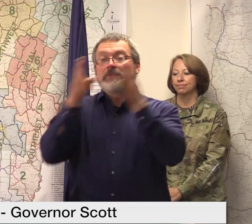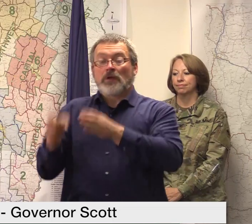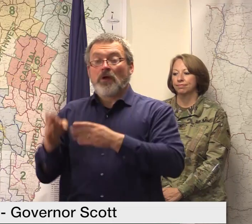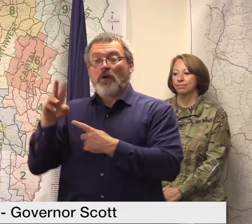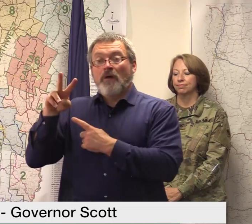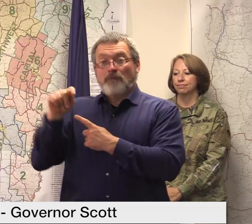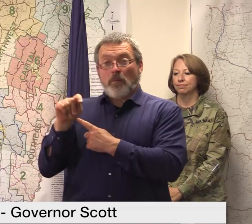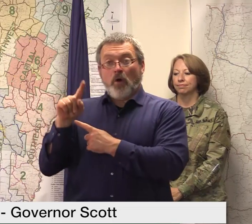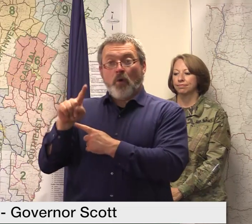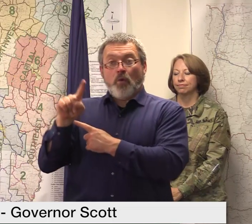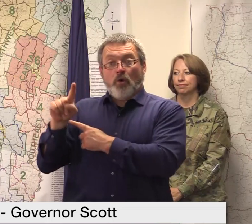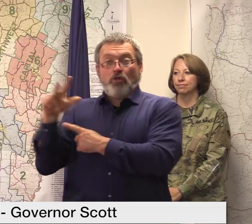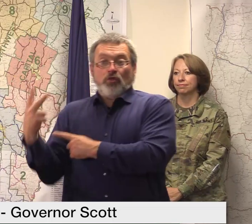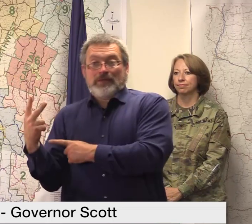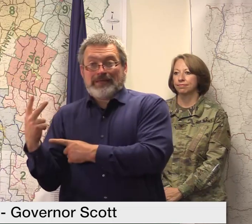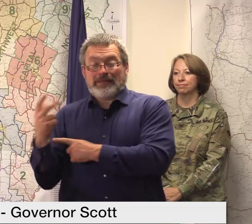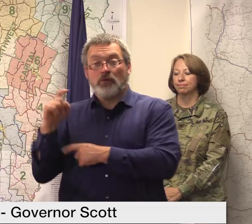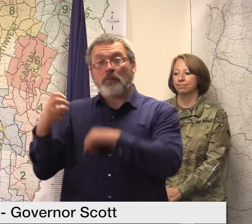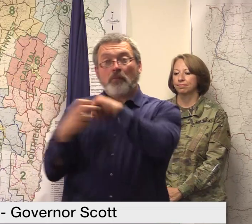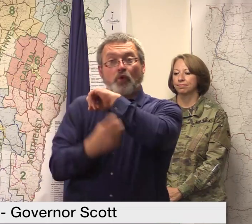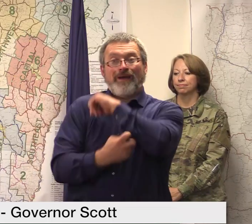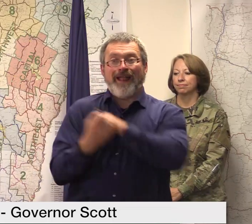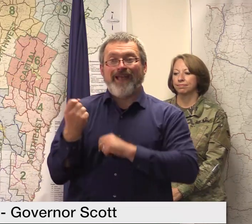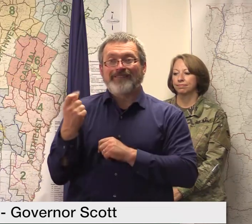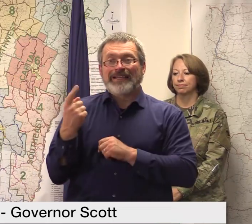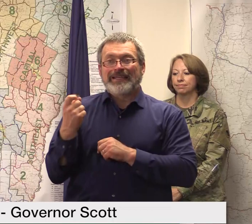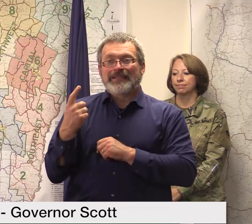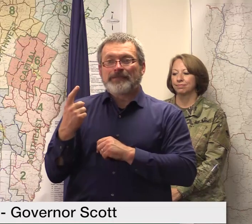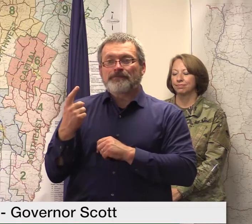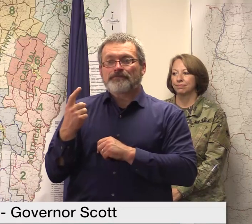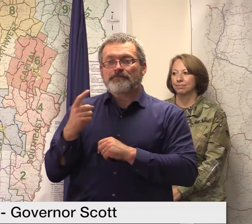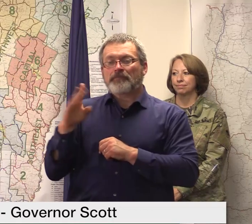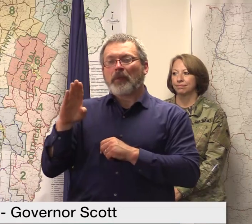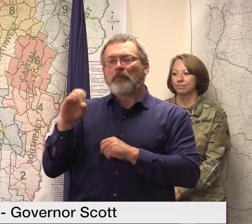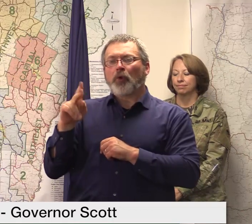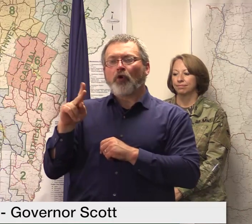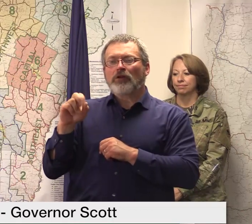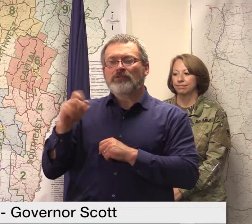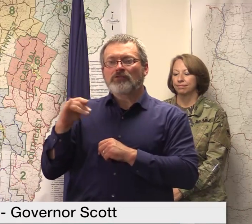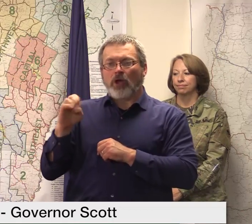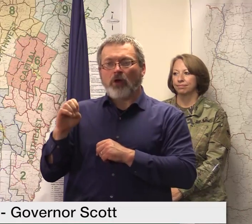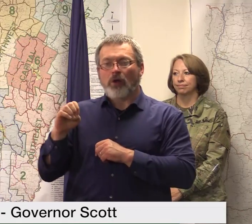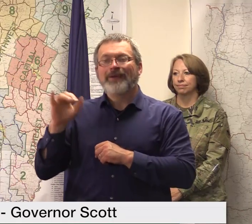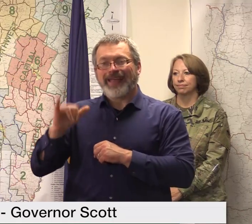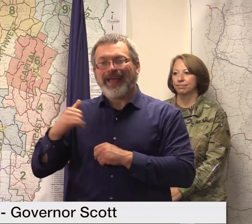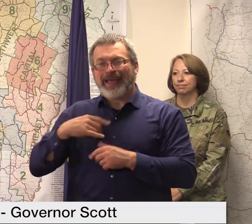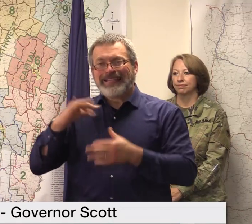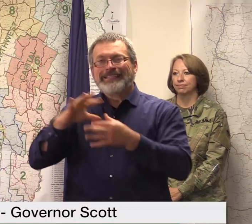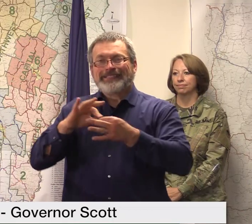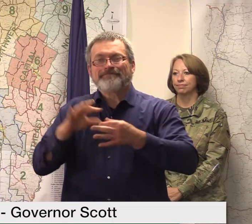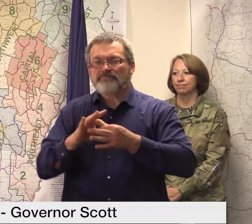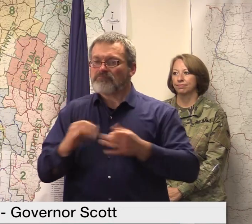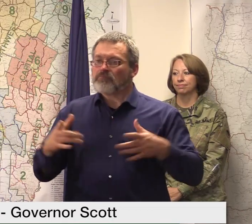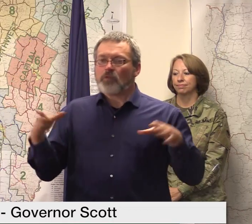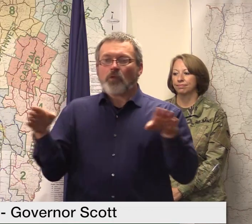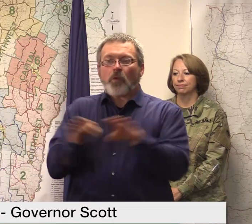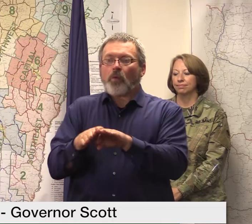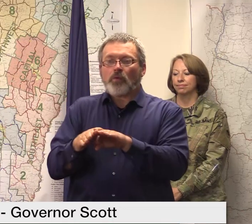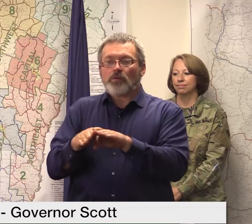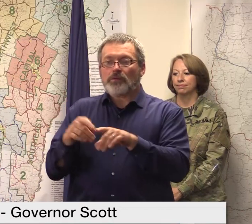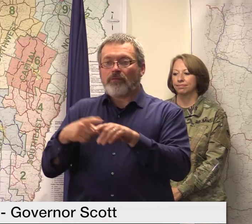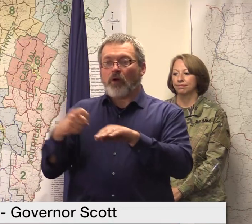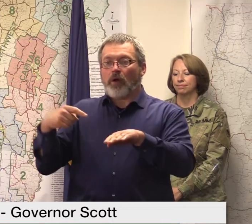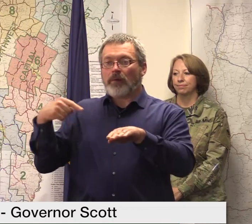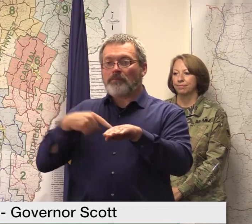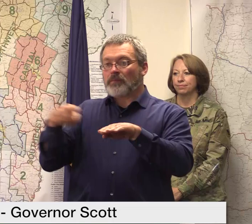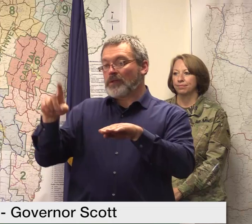i think one of the first that i mentioned a few weeks ago closed between darling hill and vershire center road